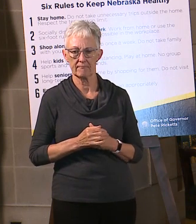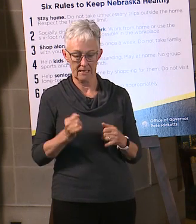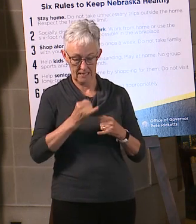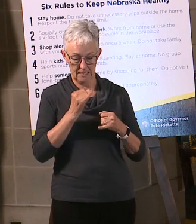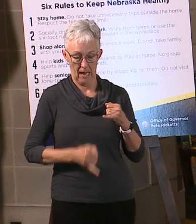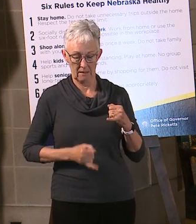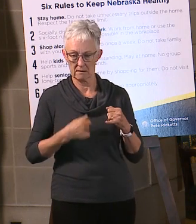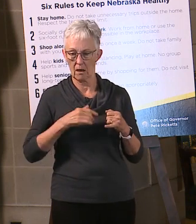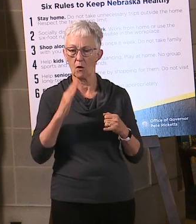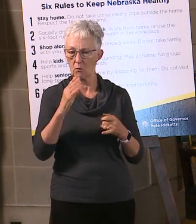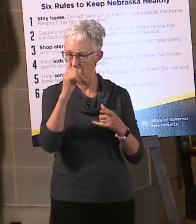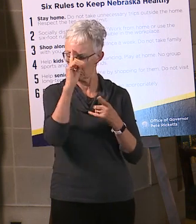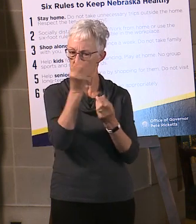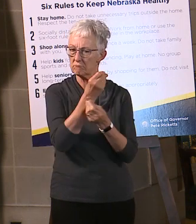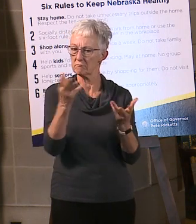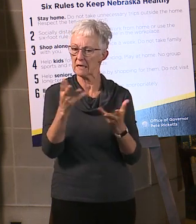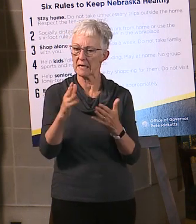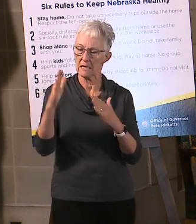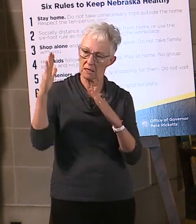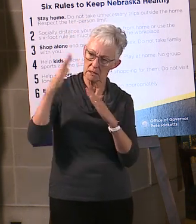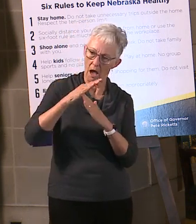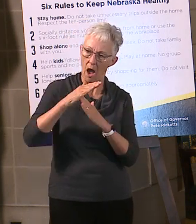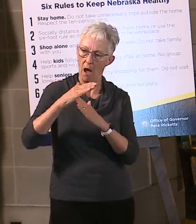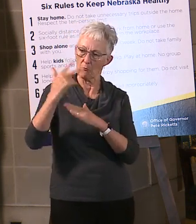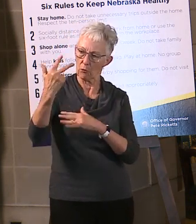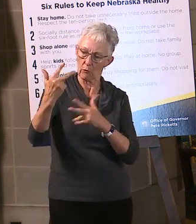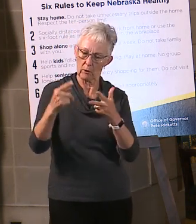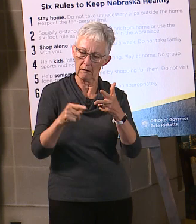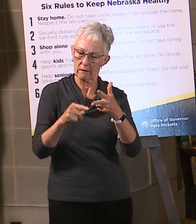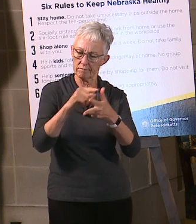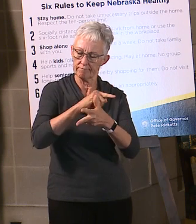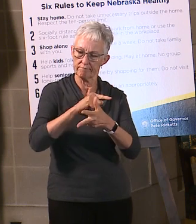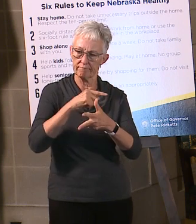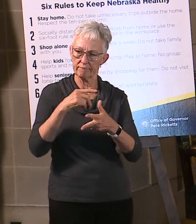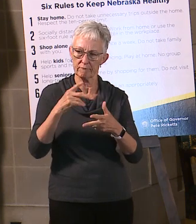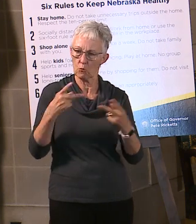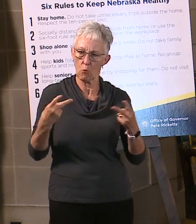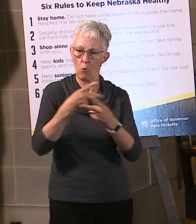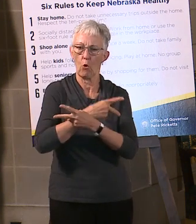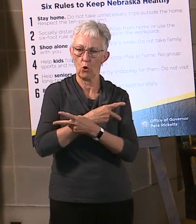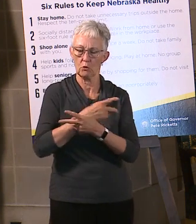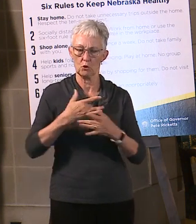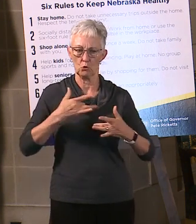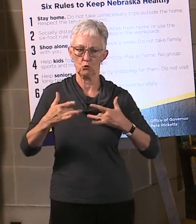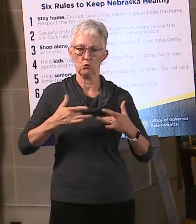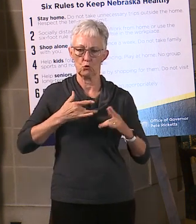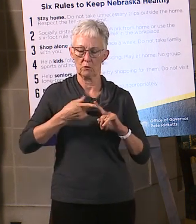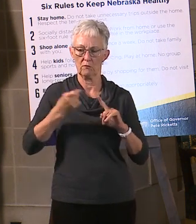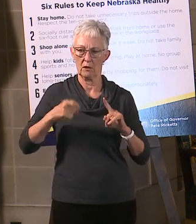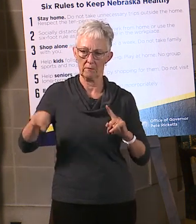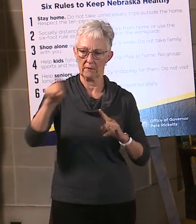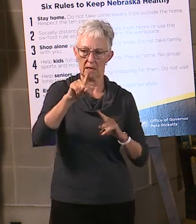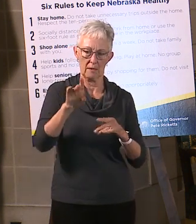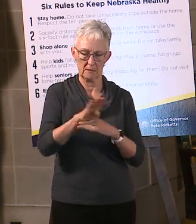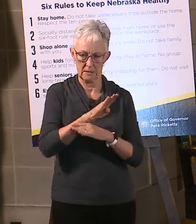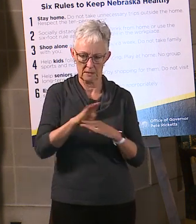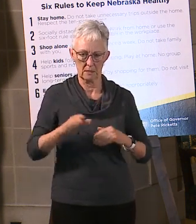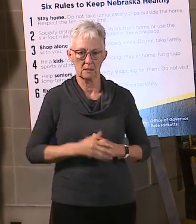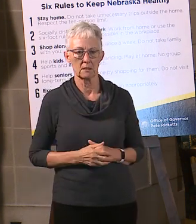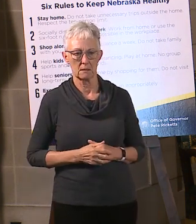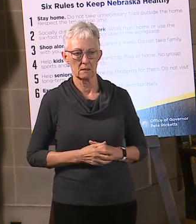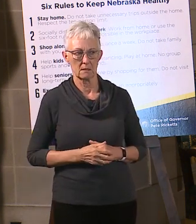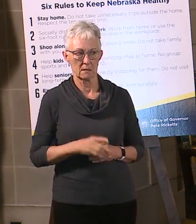that Nebraska businesses and organizations have shared with us. First, the financial impact